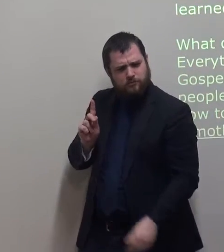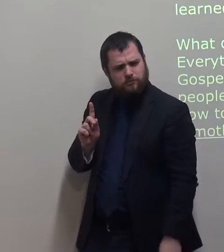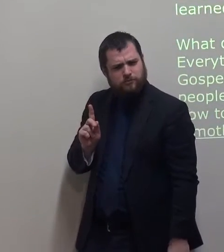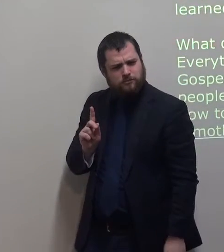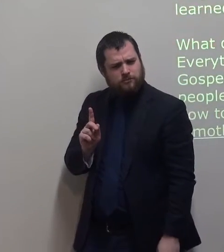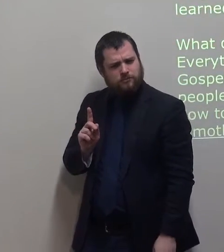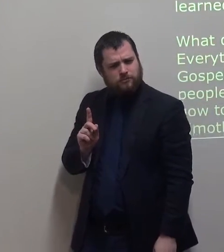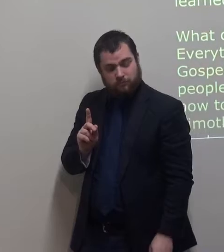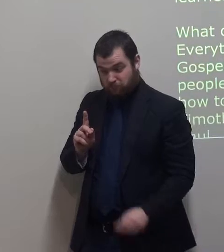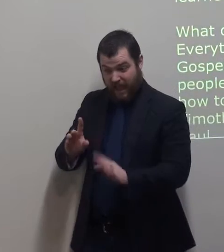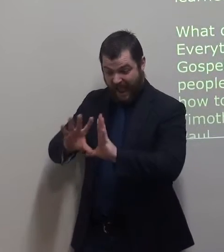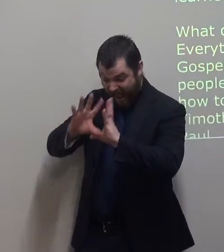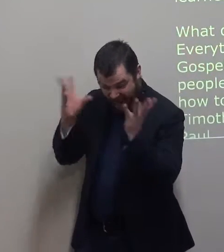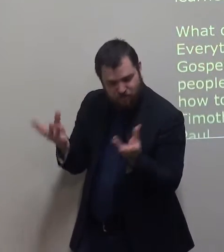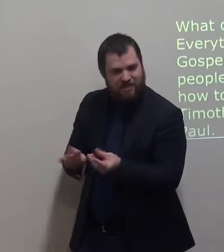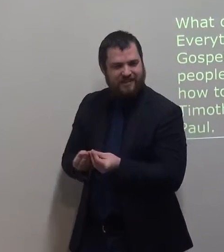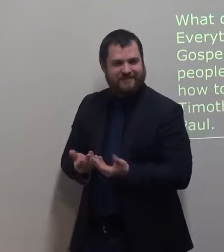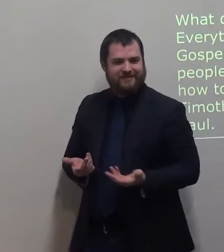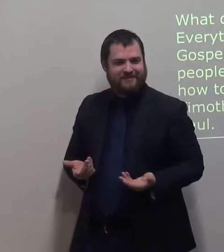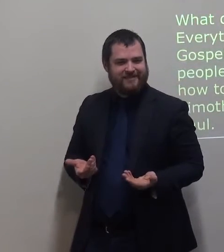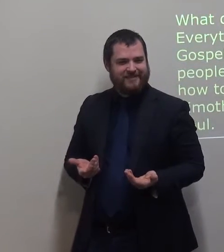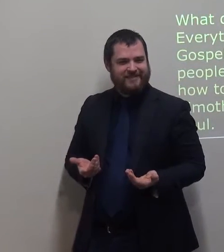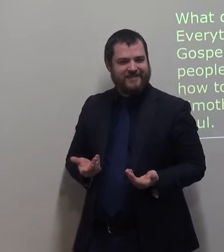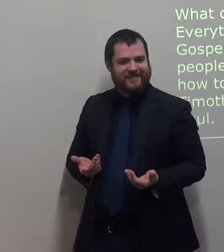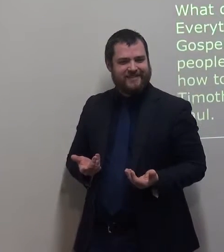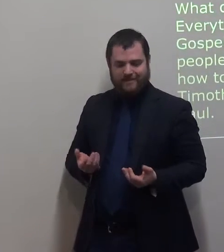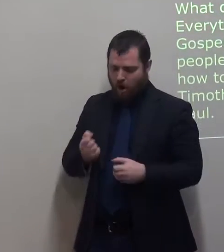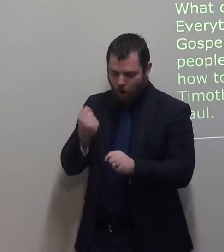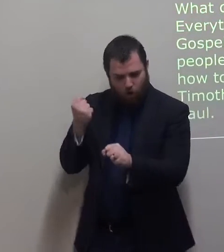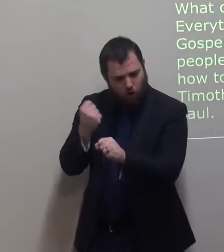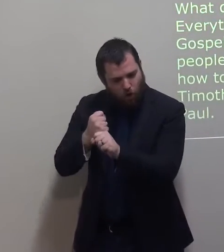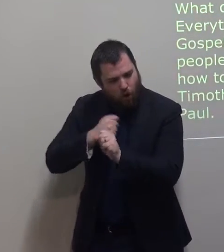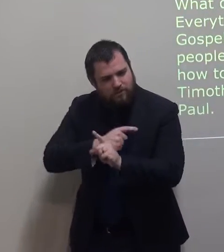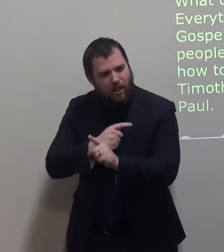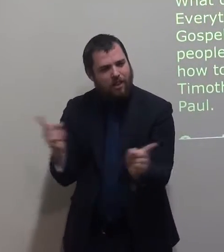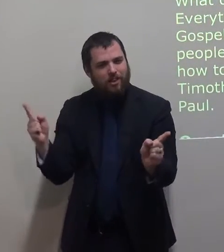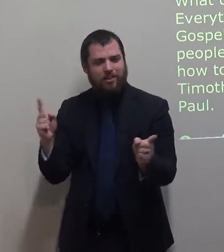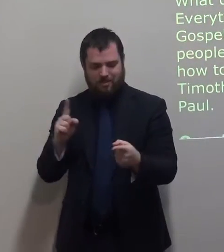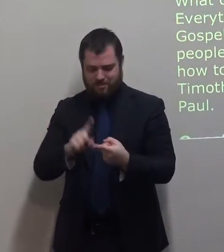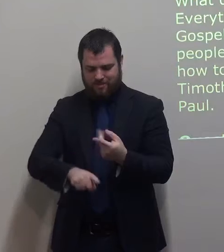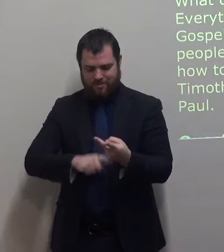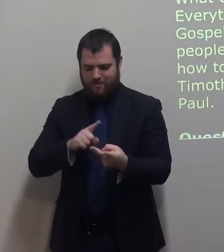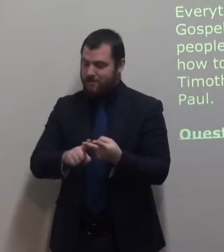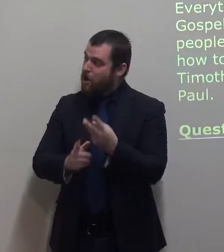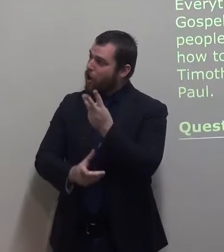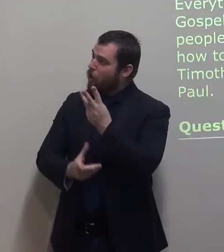Everything. He learned about the gospel, about God's plan to save people,